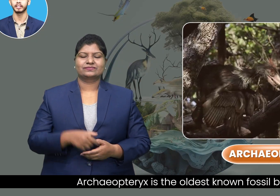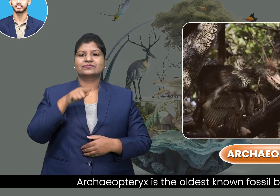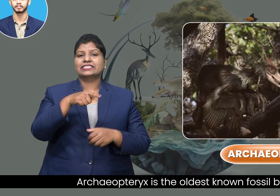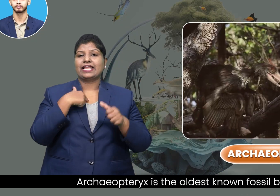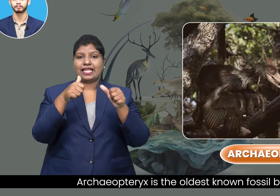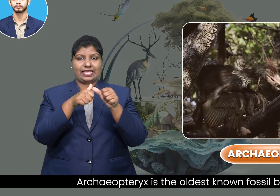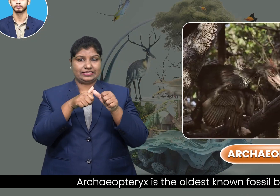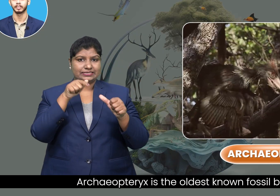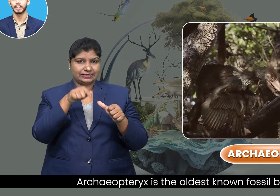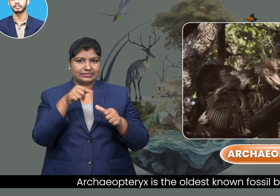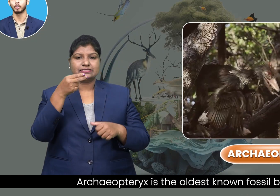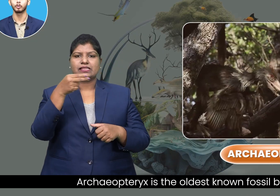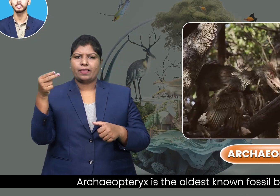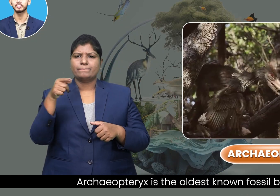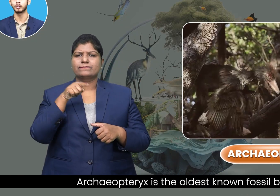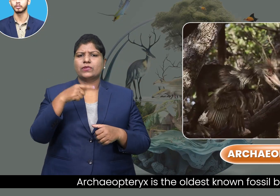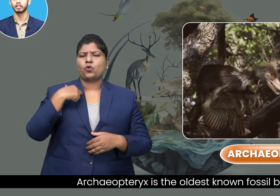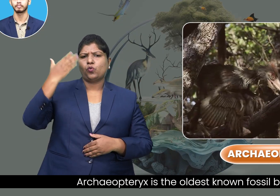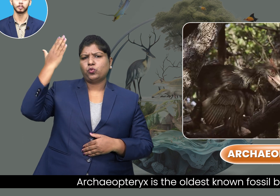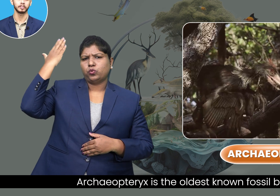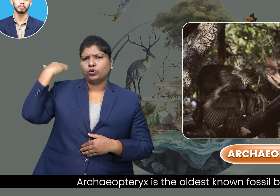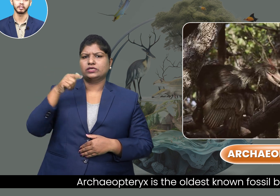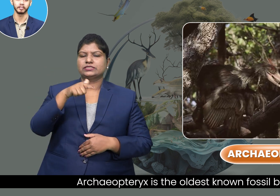Archaeopteryx is the oldest known fossil bird.